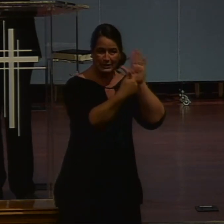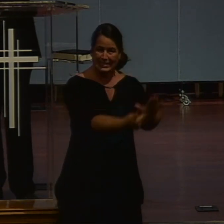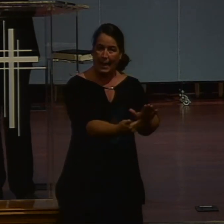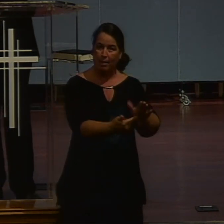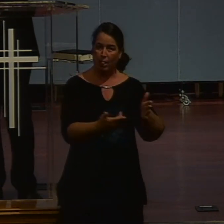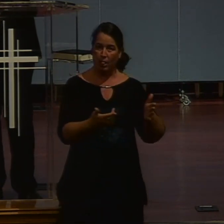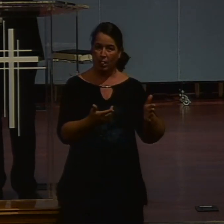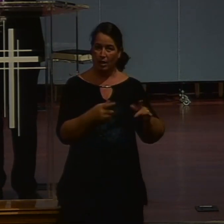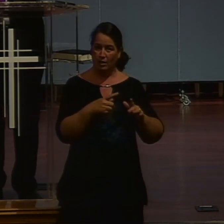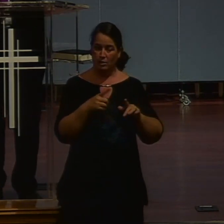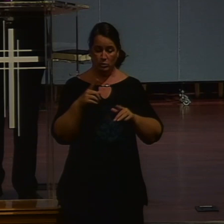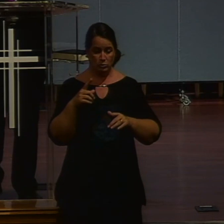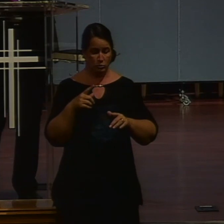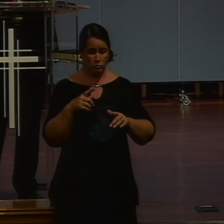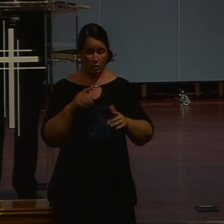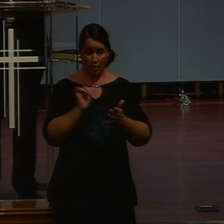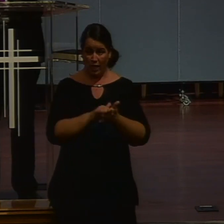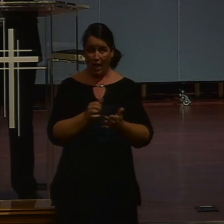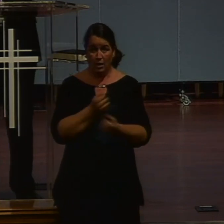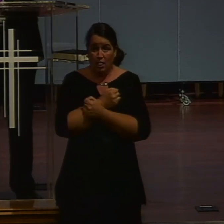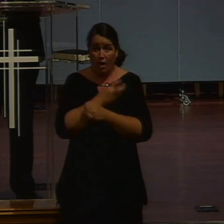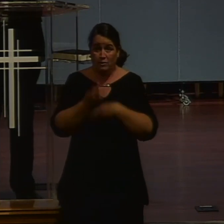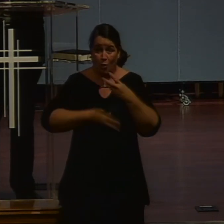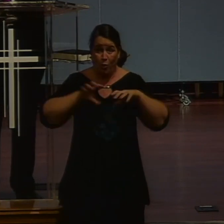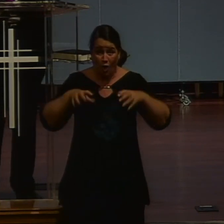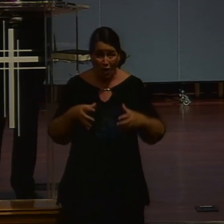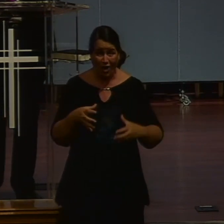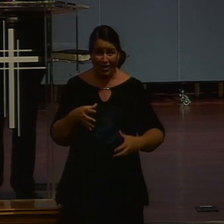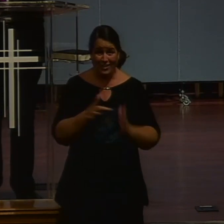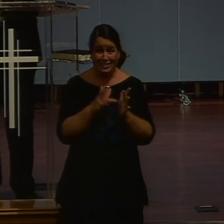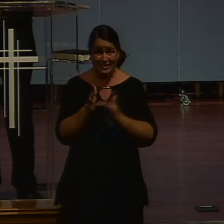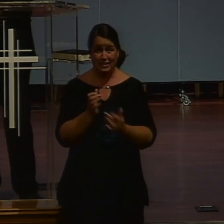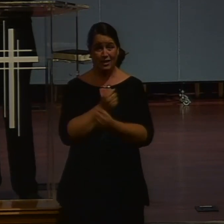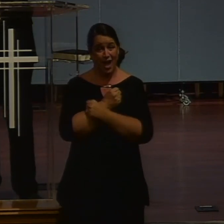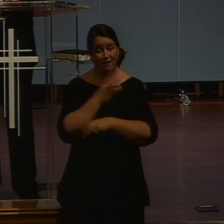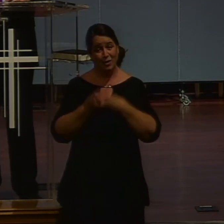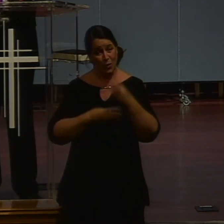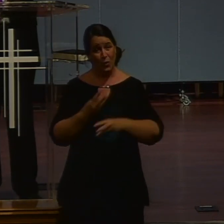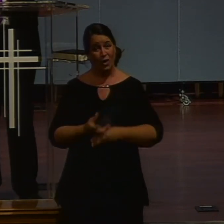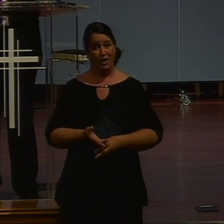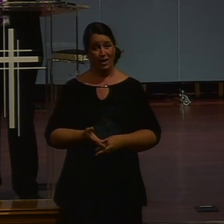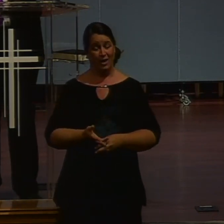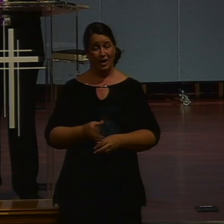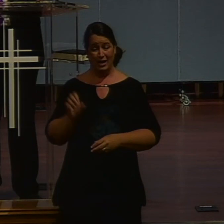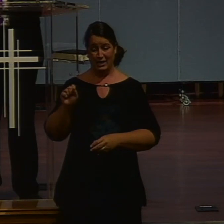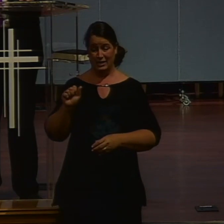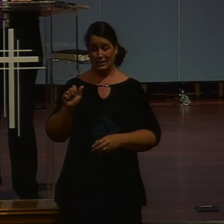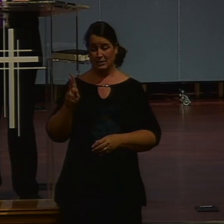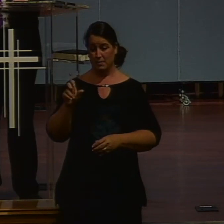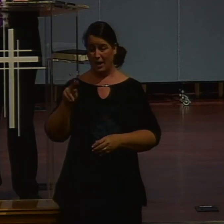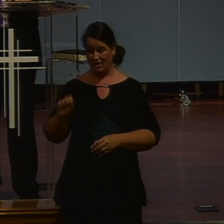the people that the Jews referred to as Samaritans. They I hate to even say it out loud, but, you know, they were considered half breeds, part Jewish